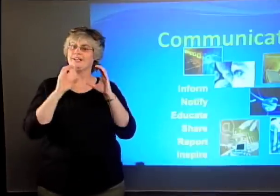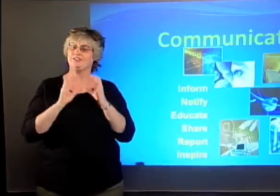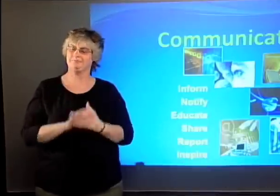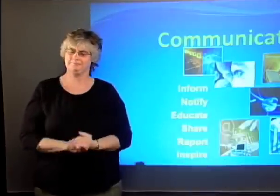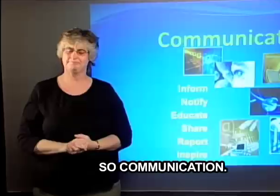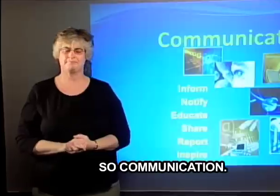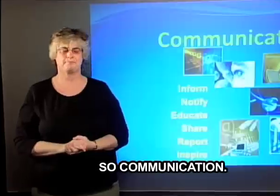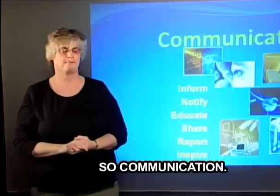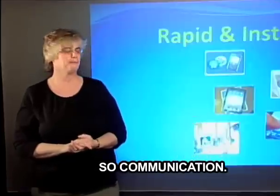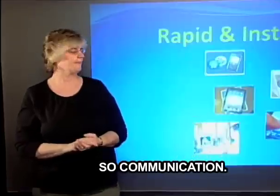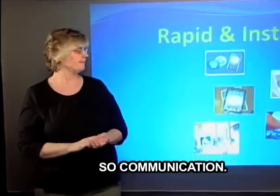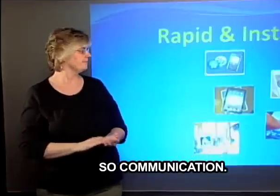So communication.